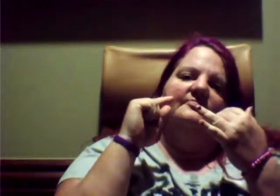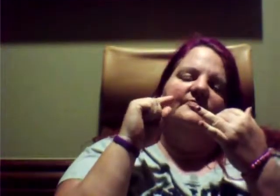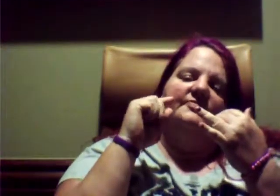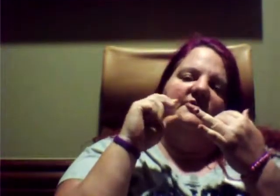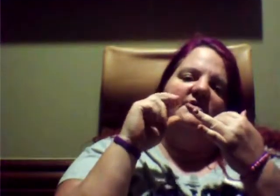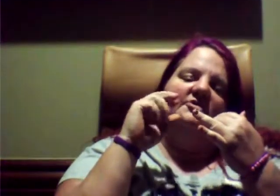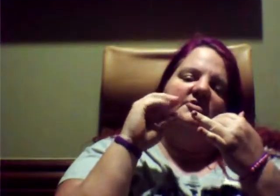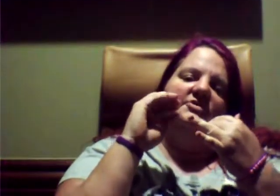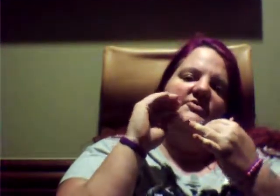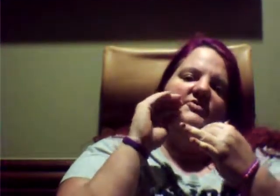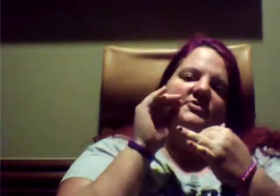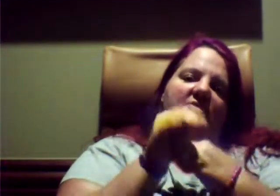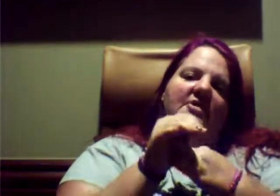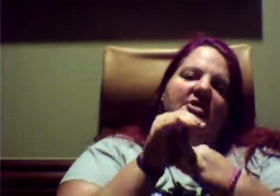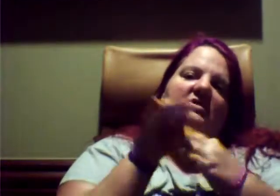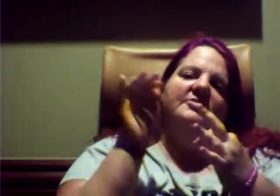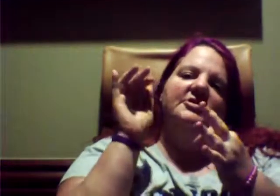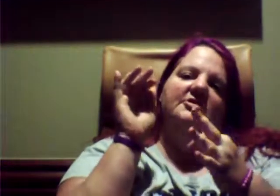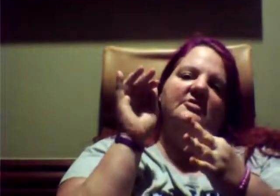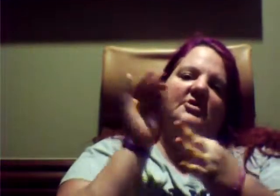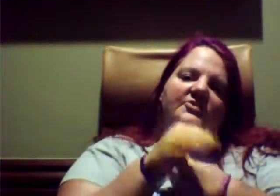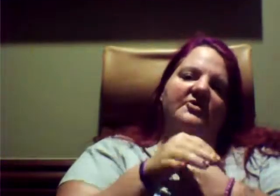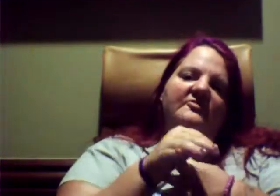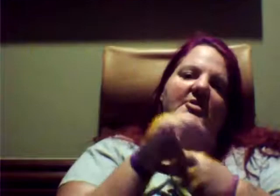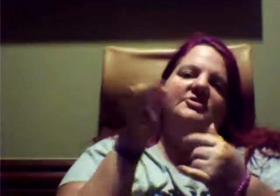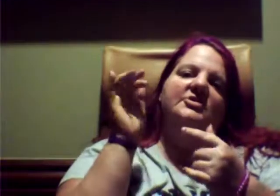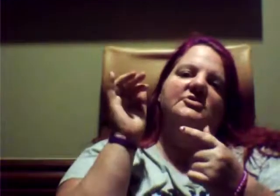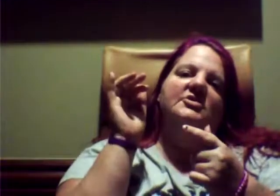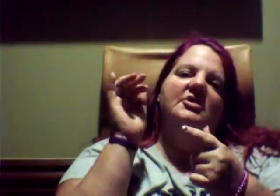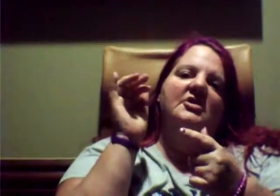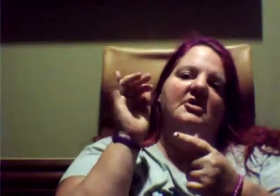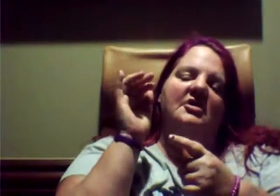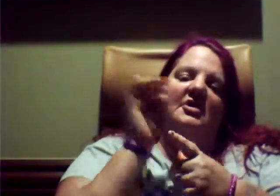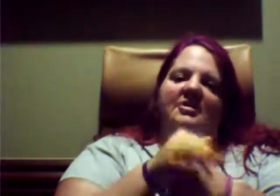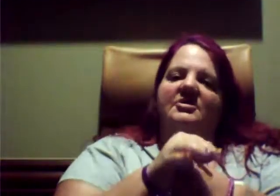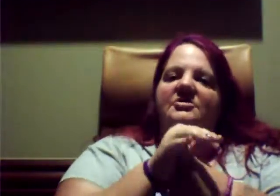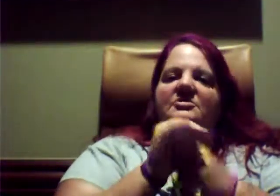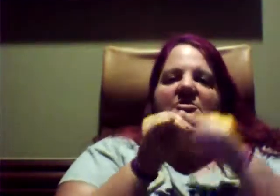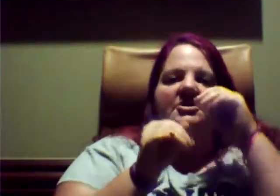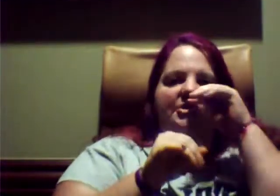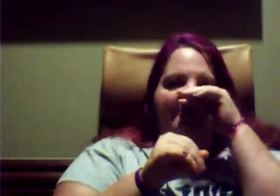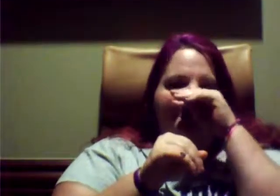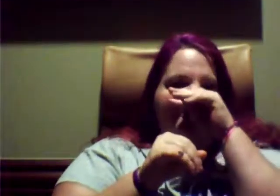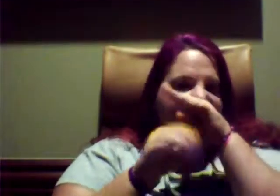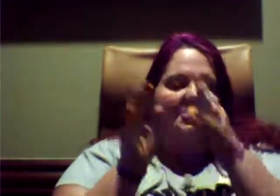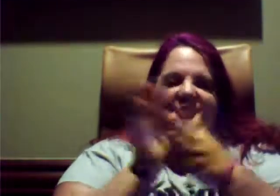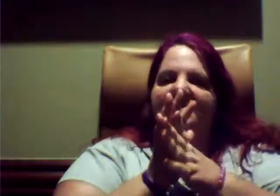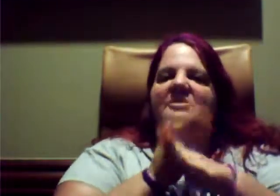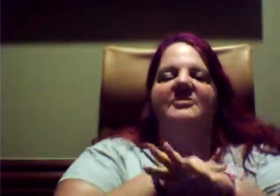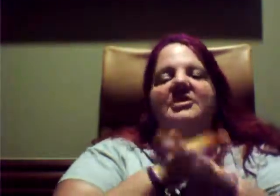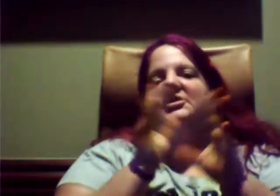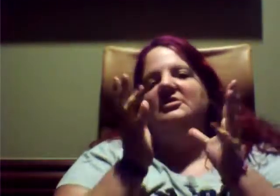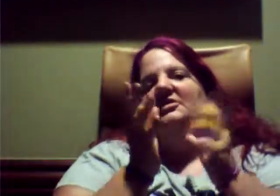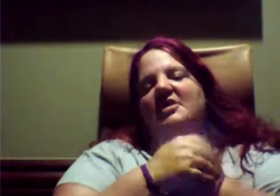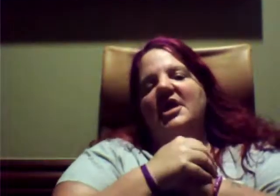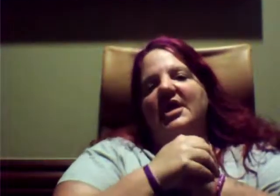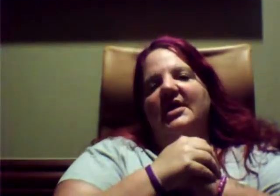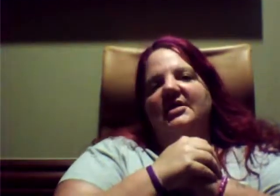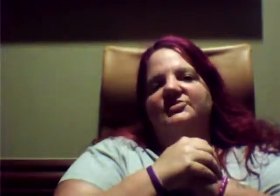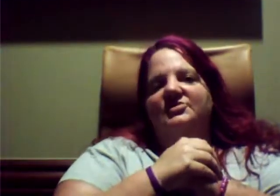I donate to the No Hate Campaign or the Terror Project. I, anytime I run across anybody, and